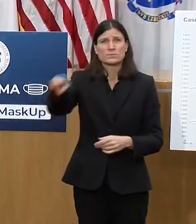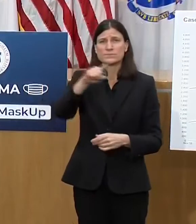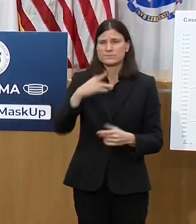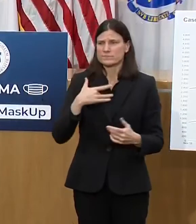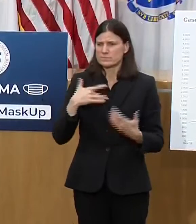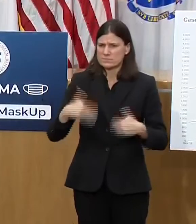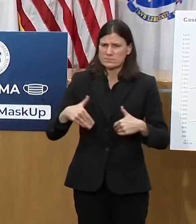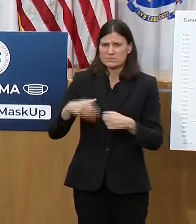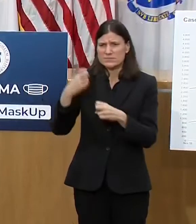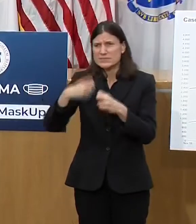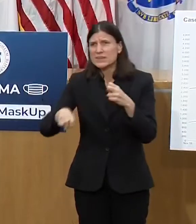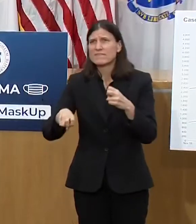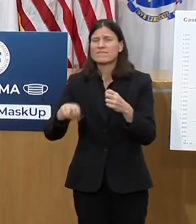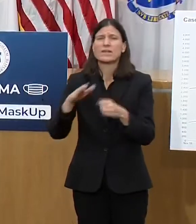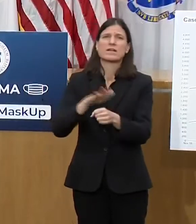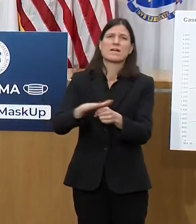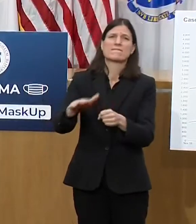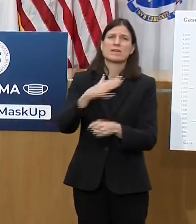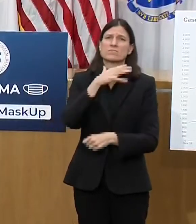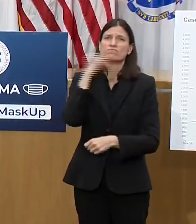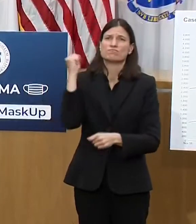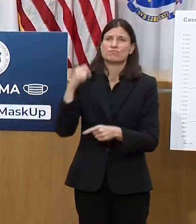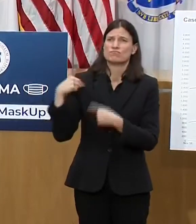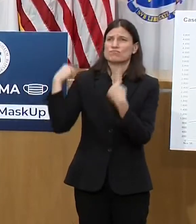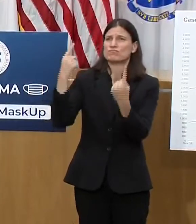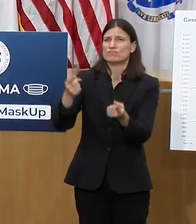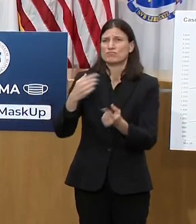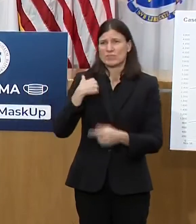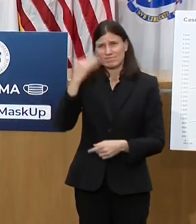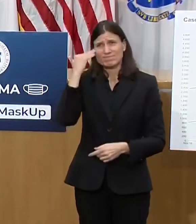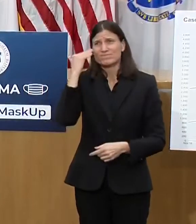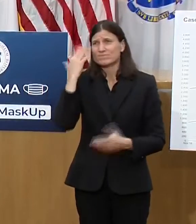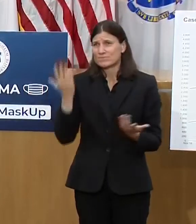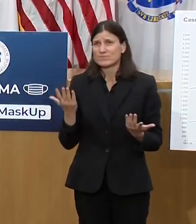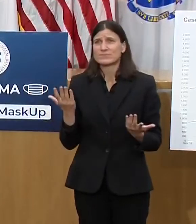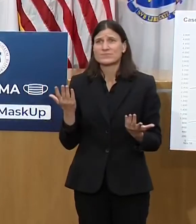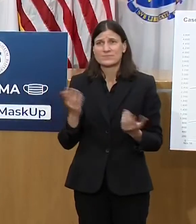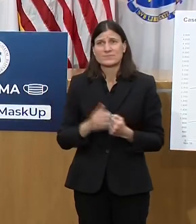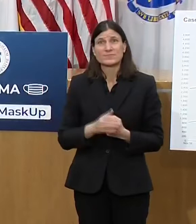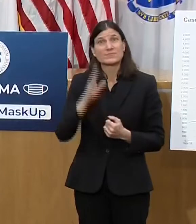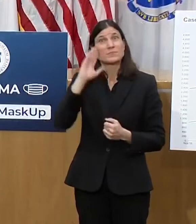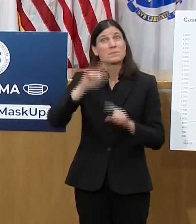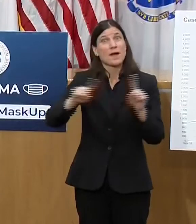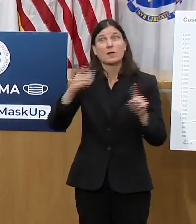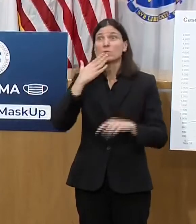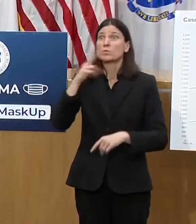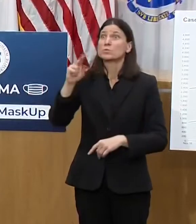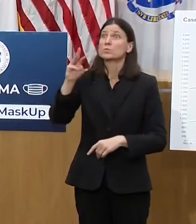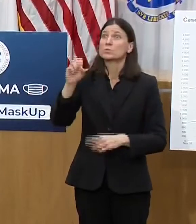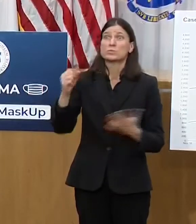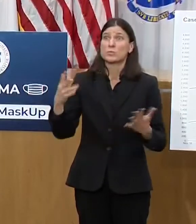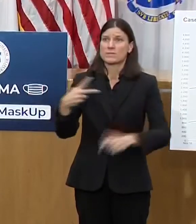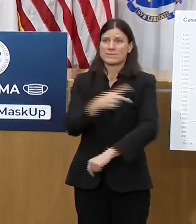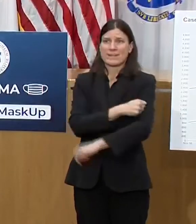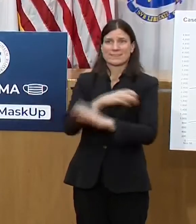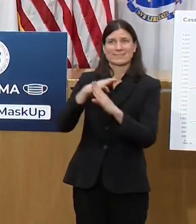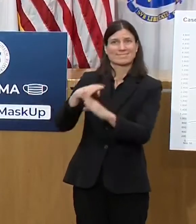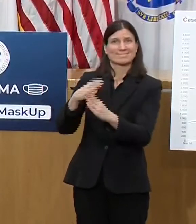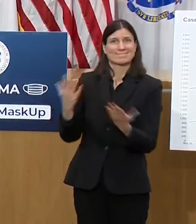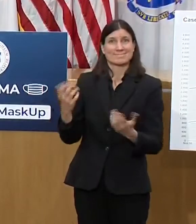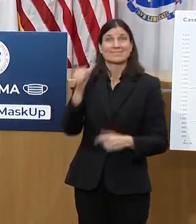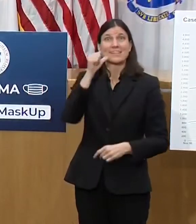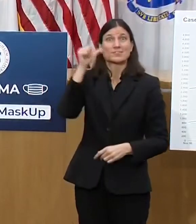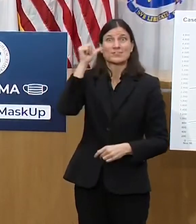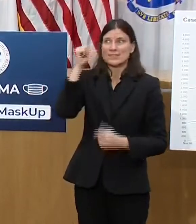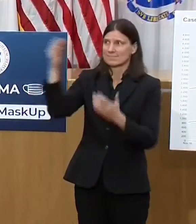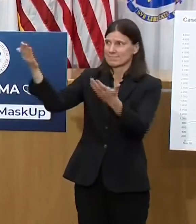But there's hope on the horizon here. Yesterday, Massachusetts hospitals started receiving their first shipments of